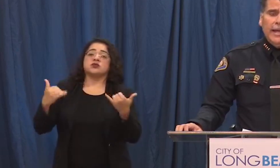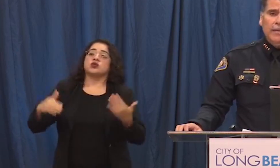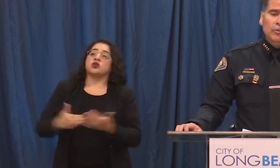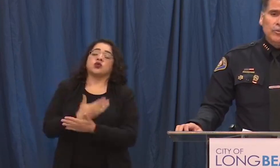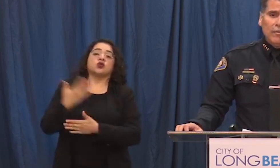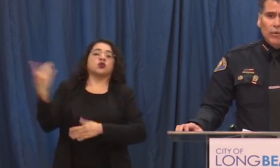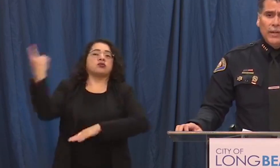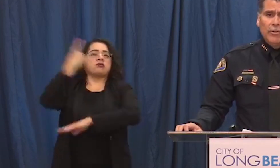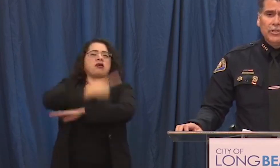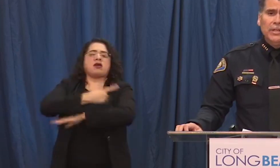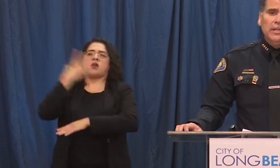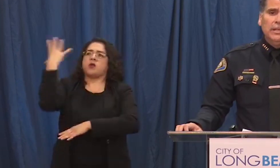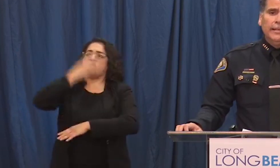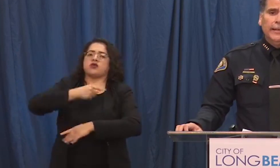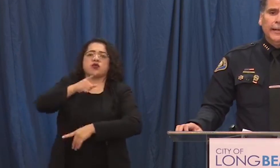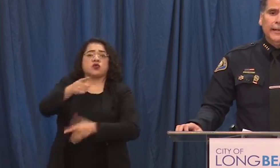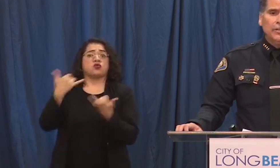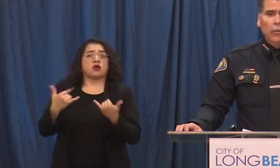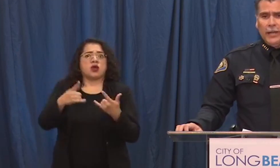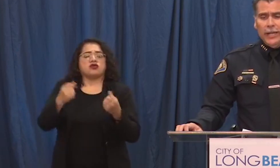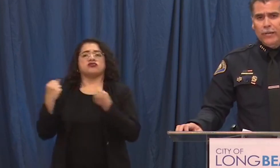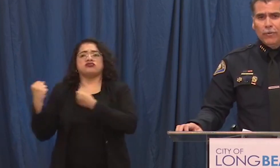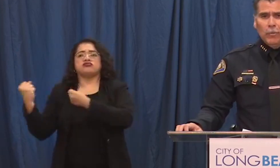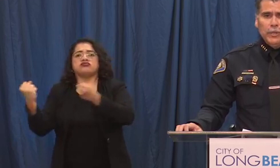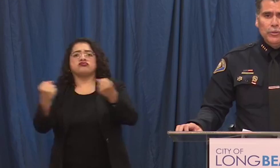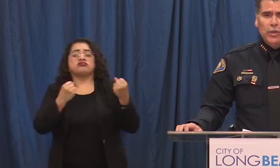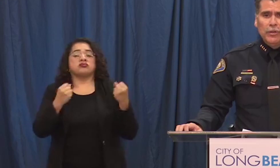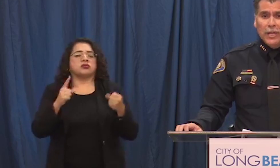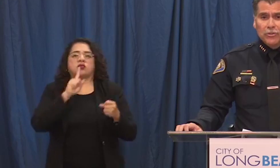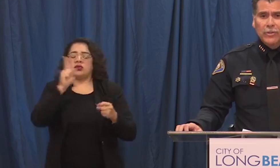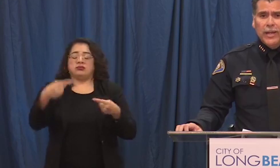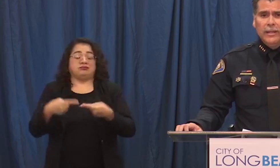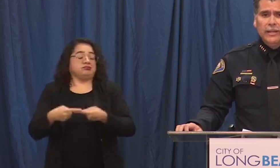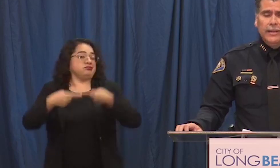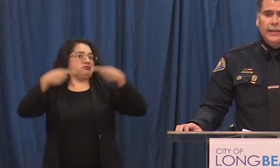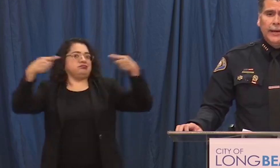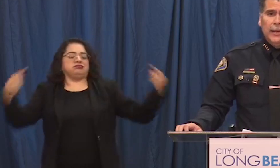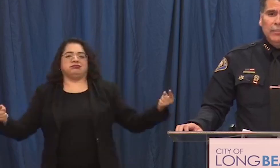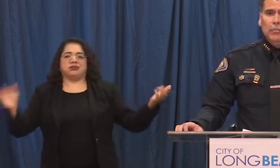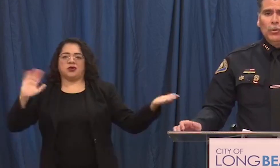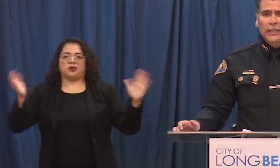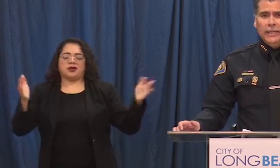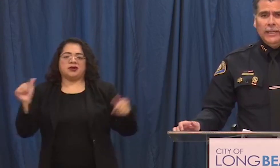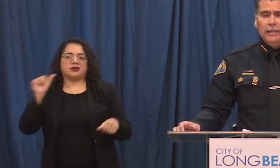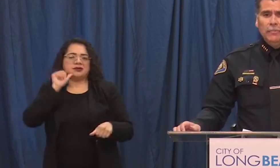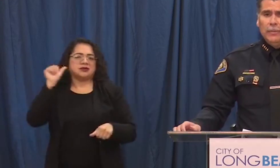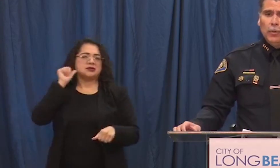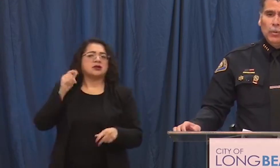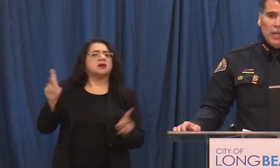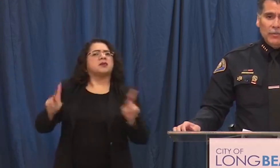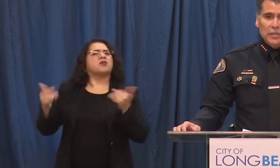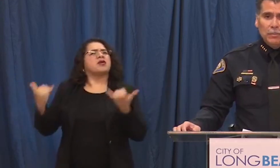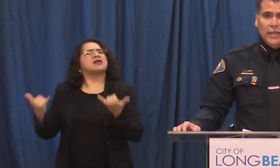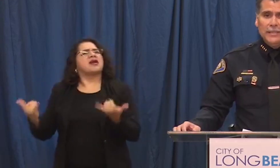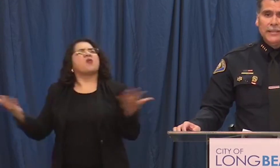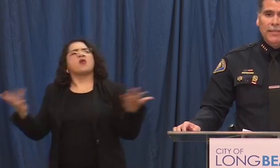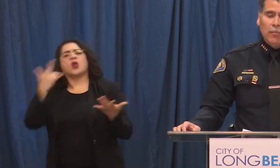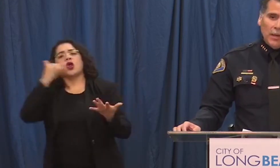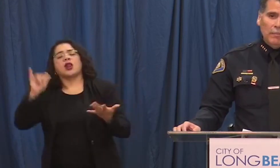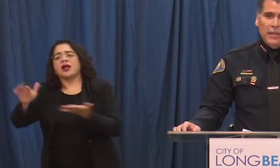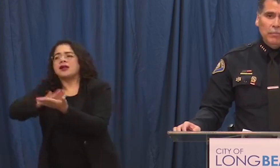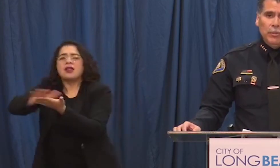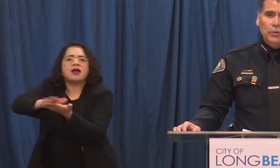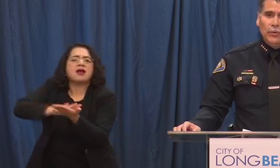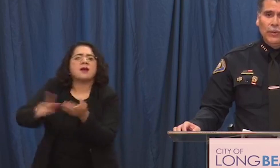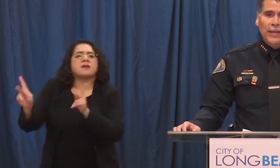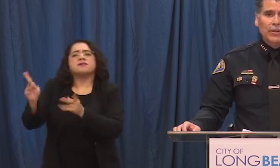and if you drive around our city it's a 180 from what you saw yesterday. People cleaning, people who love this place and